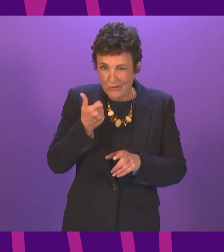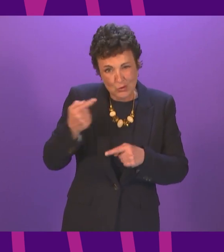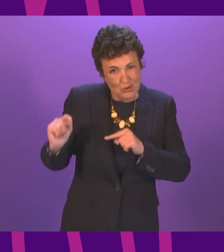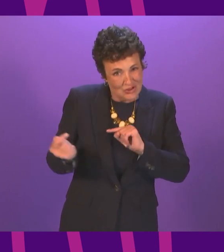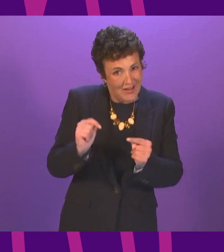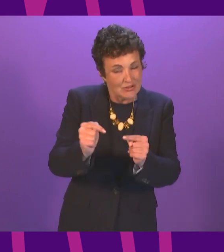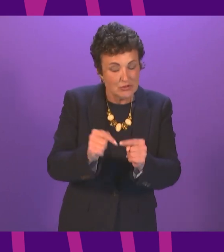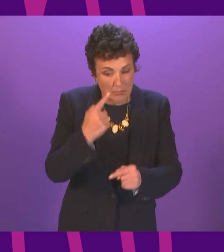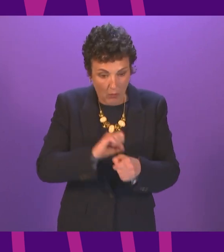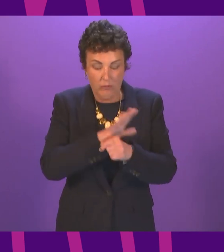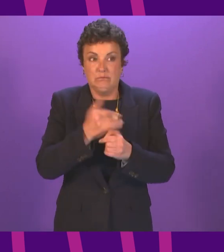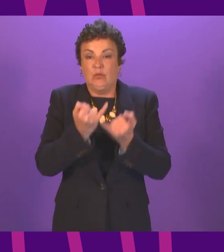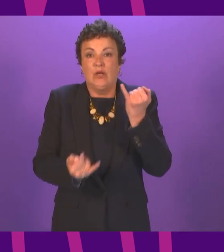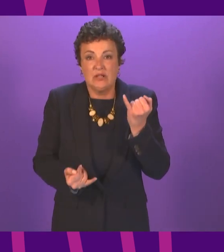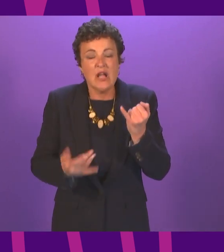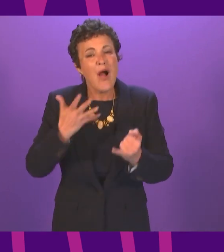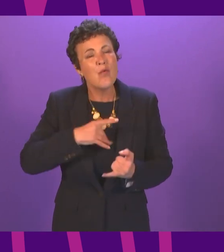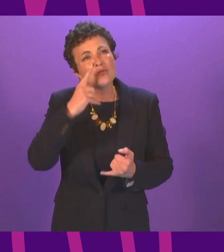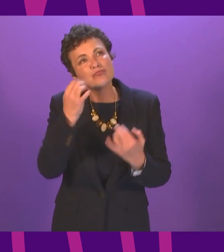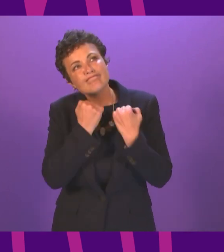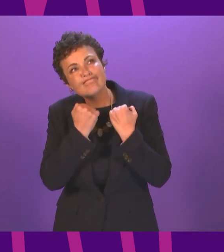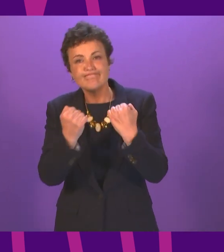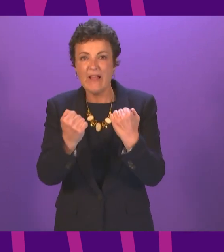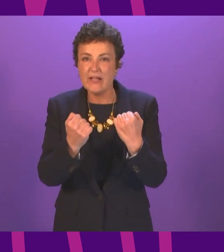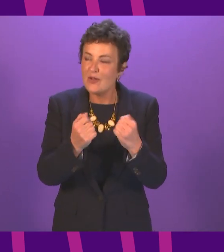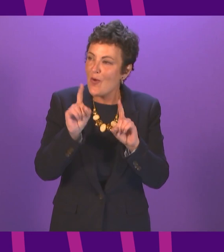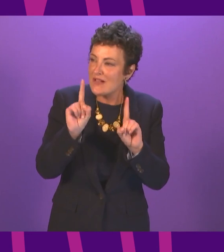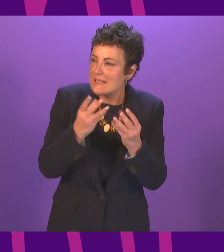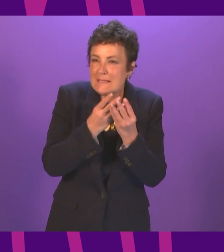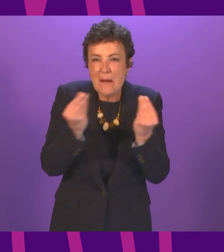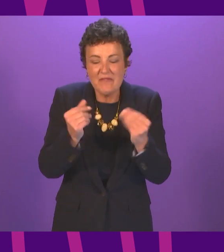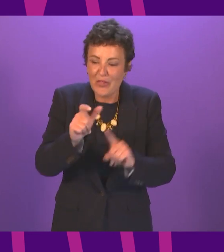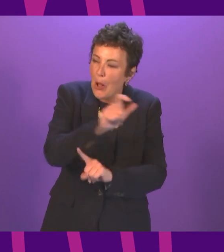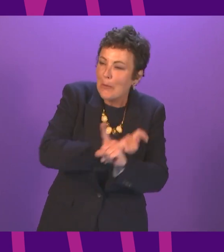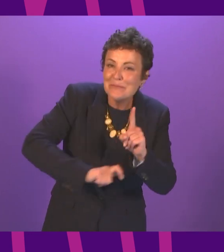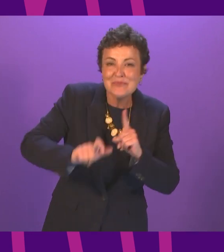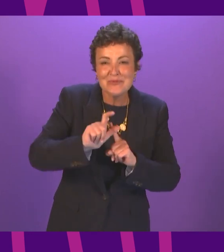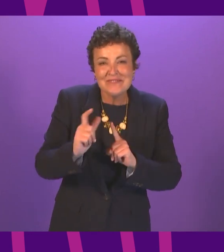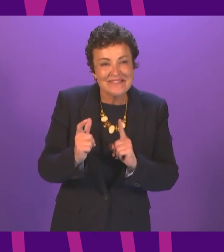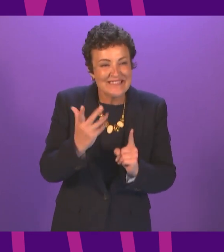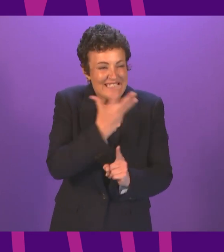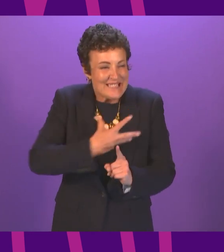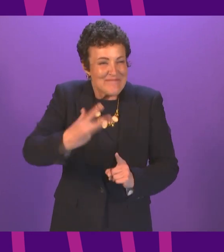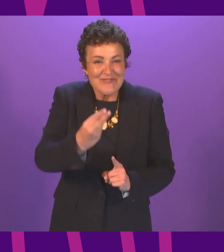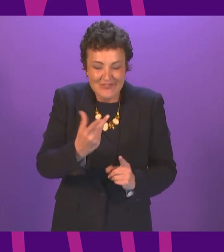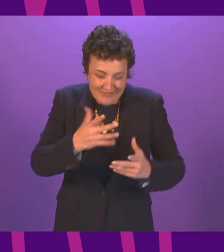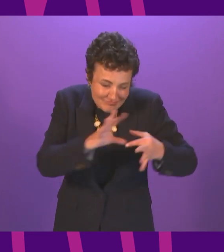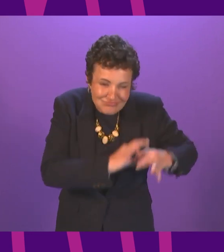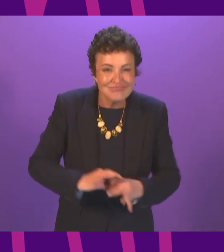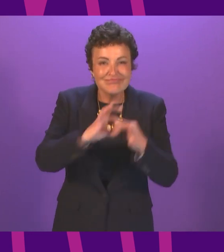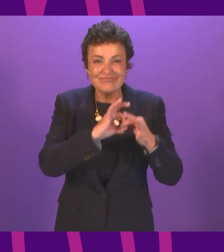i want to reflect briefly on some of the community spirit that has helped east go bride to get through the pandemic